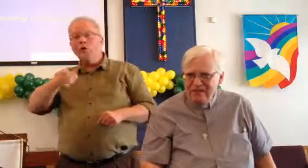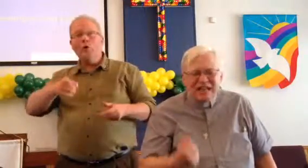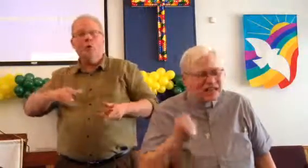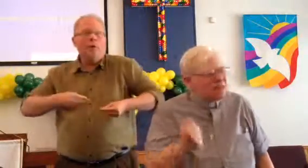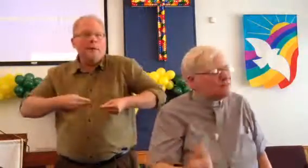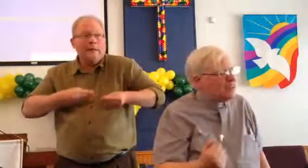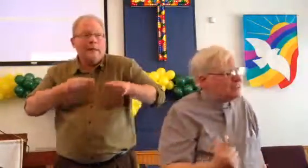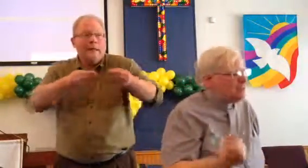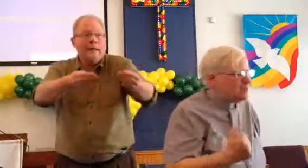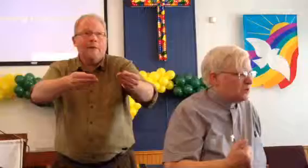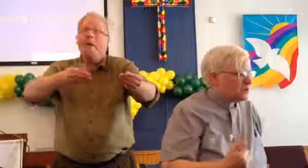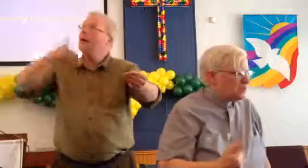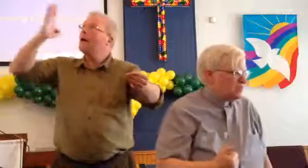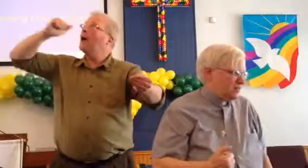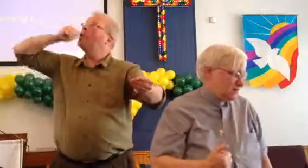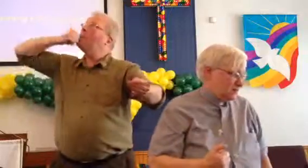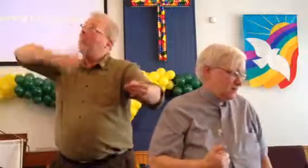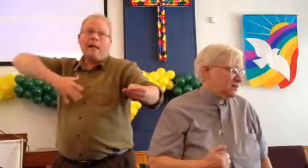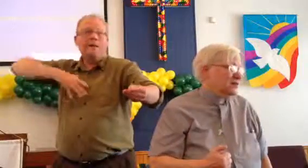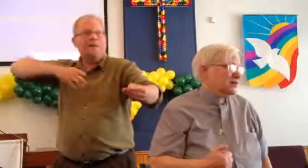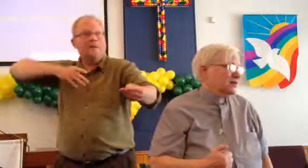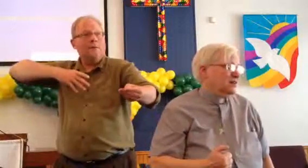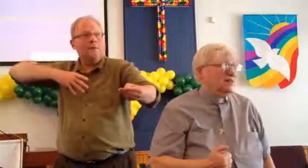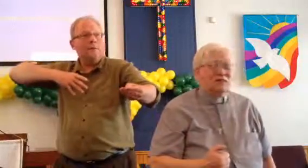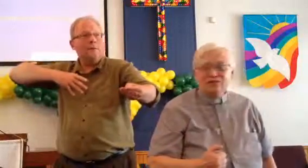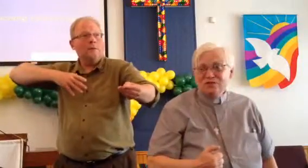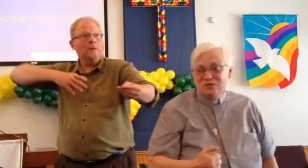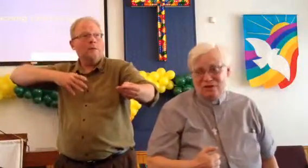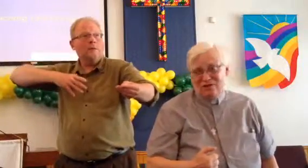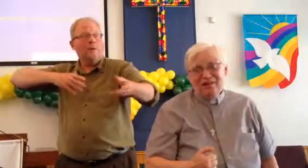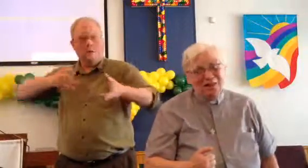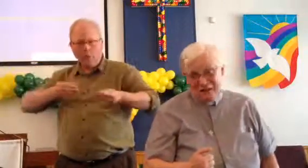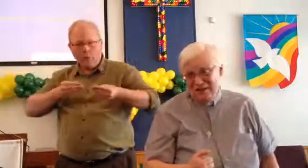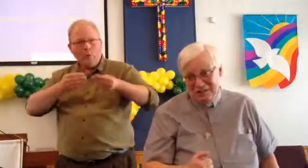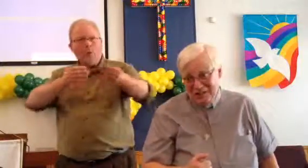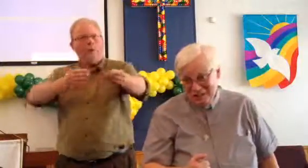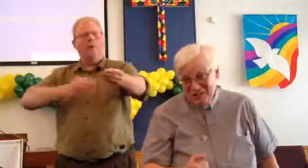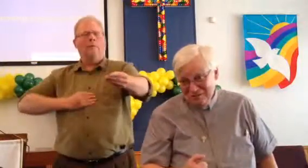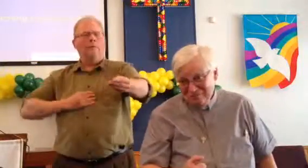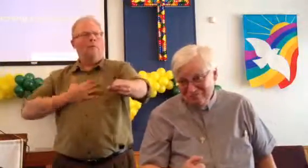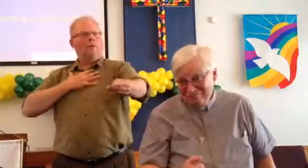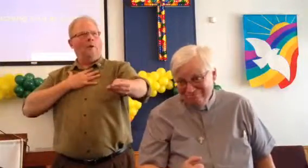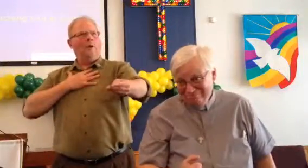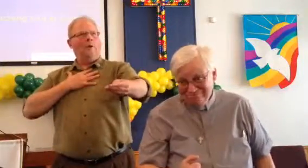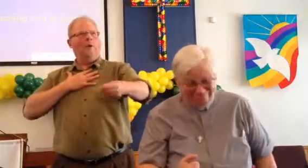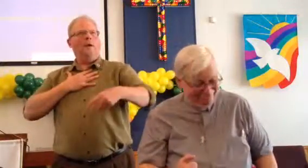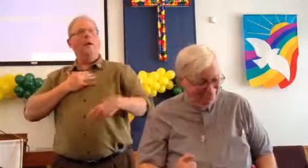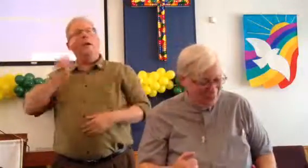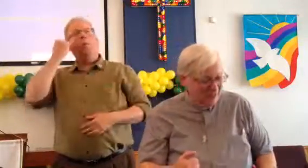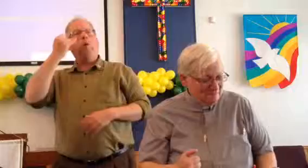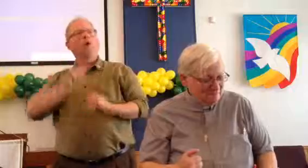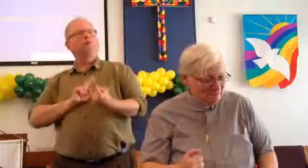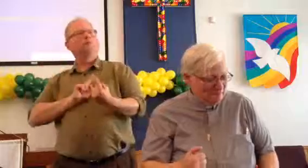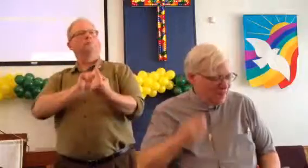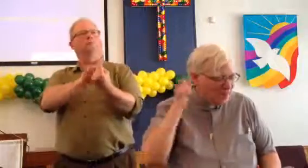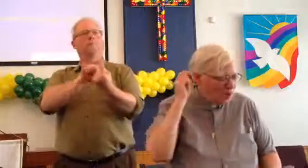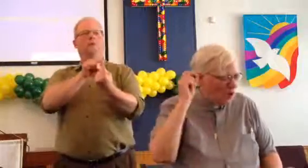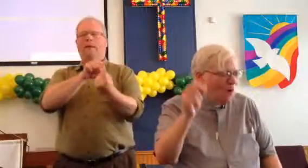Even if that person says, You're too weird. I'm not going to talk to you. Right? Go